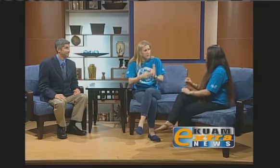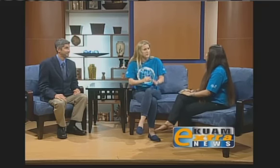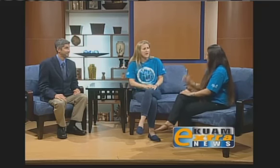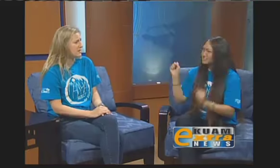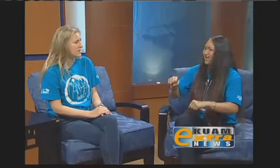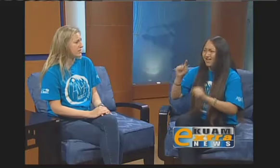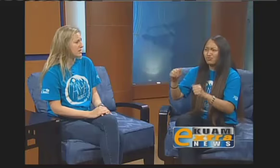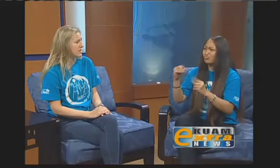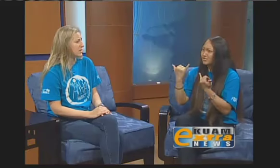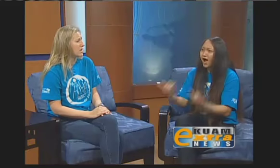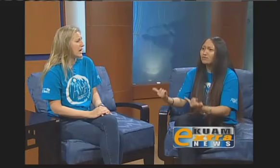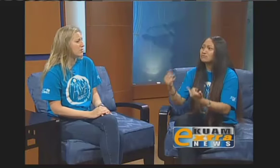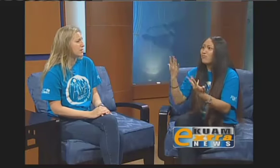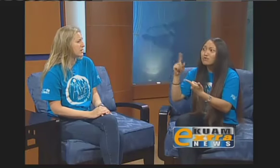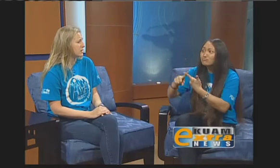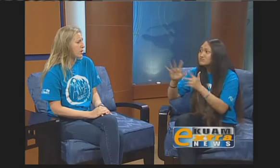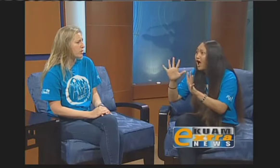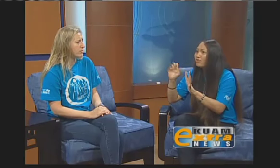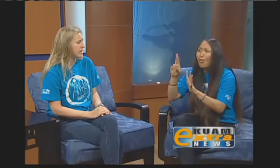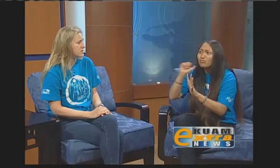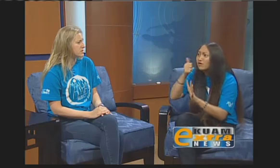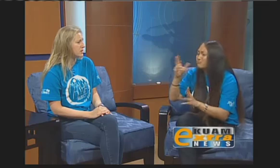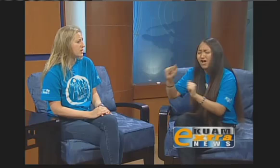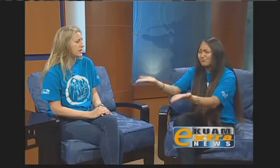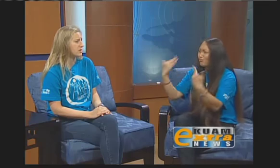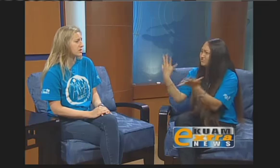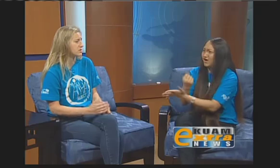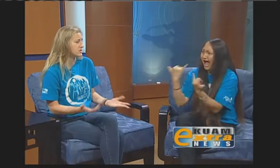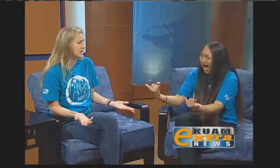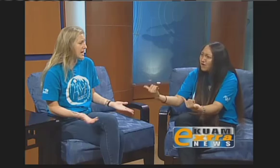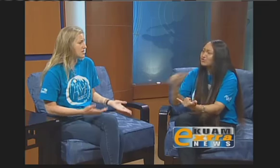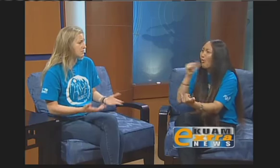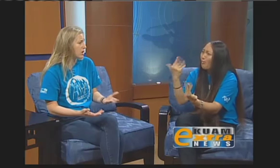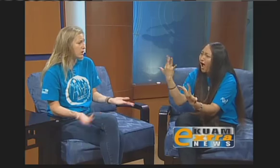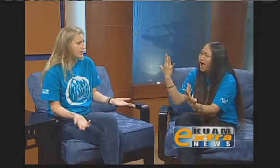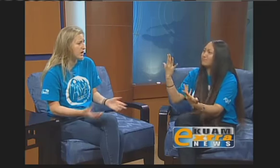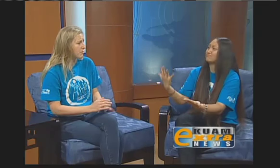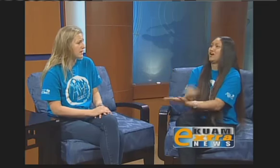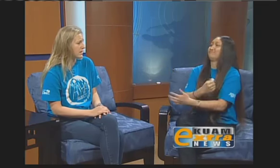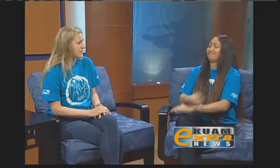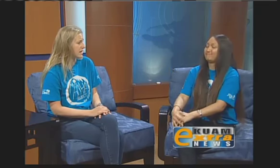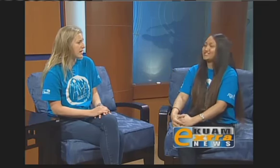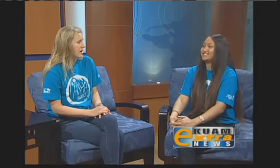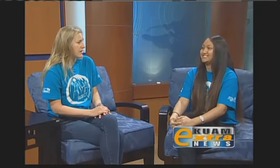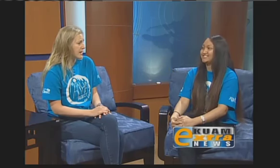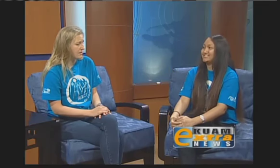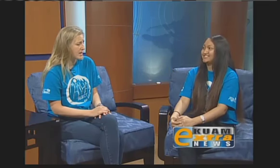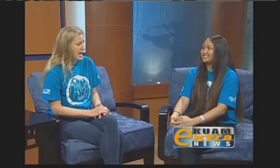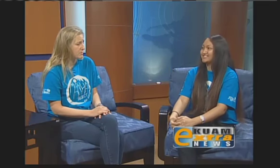Yeah, definitely. Everybody can go and register. They can register today, tomorrow, even on Monday, the day of camp.